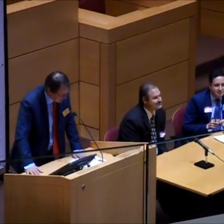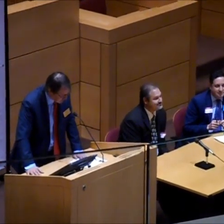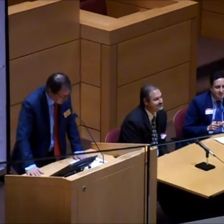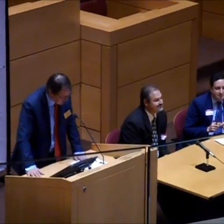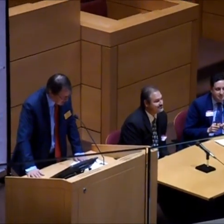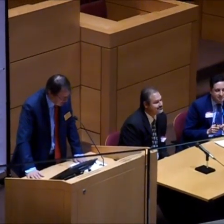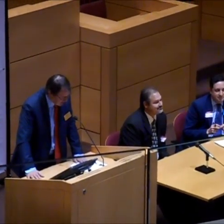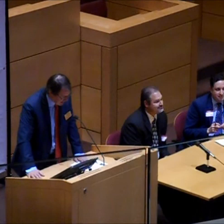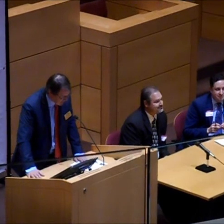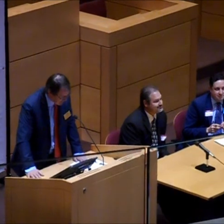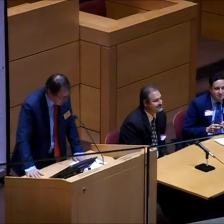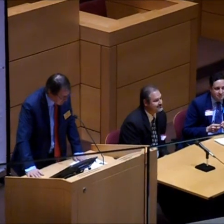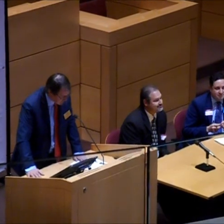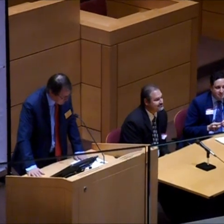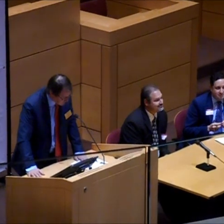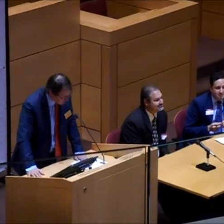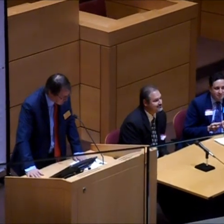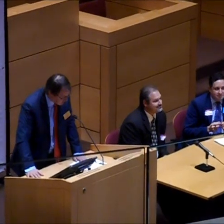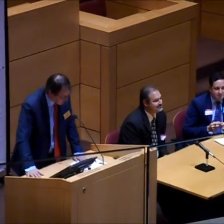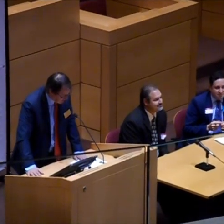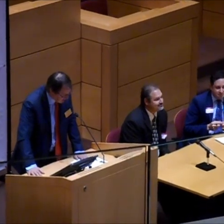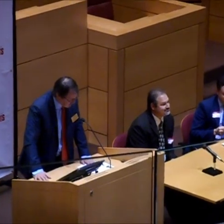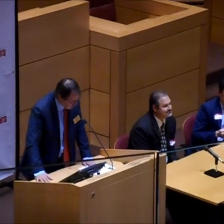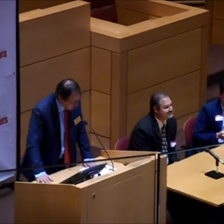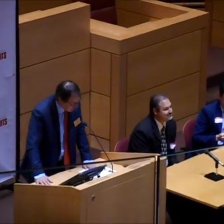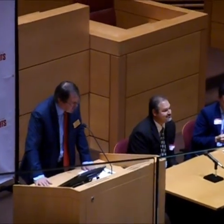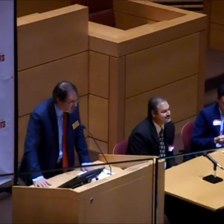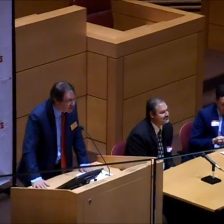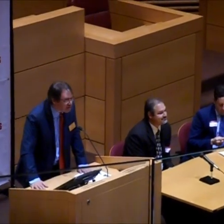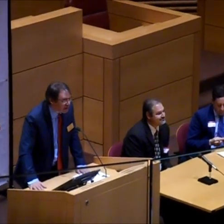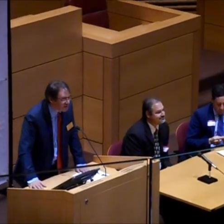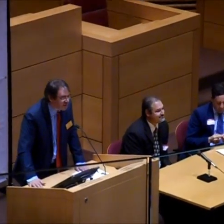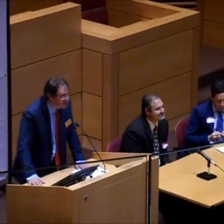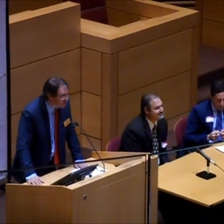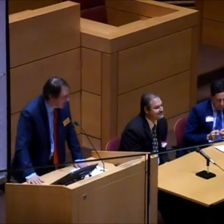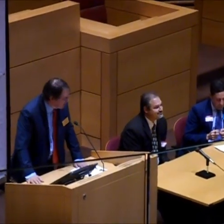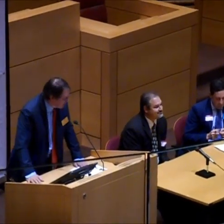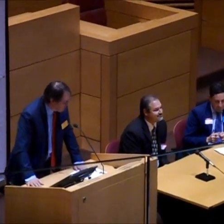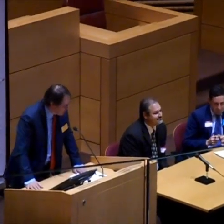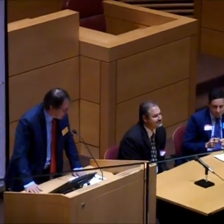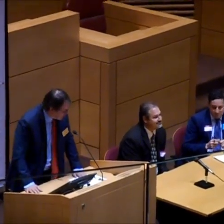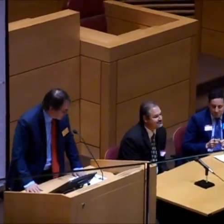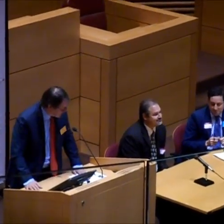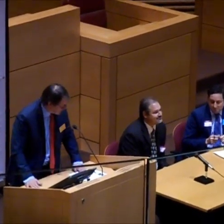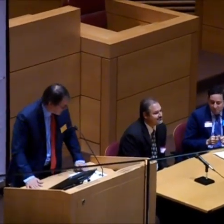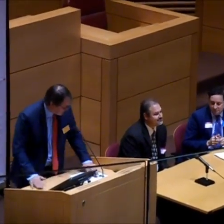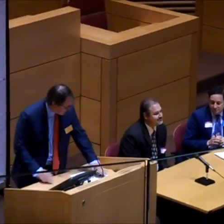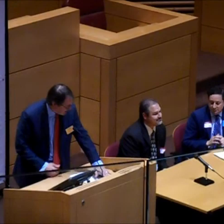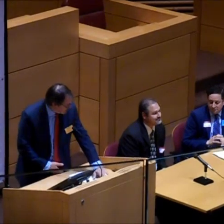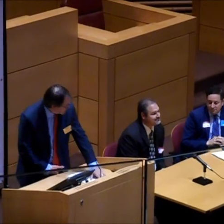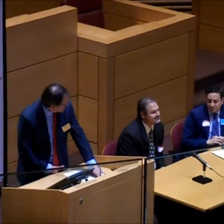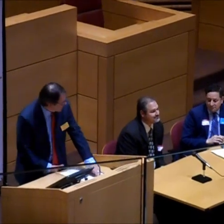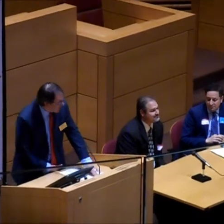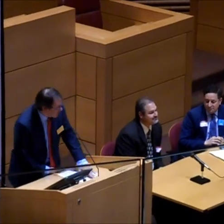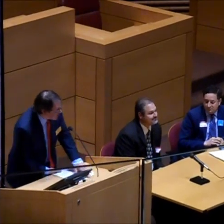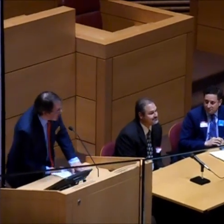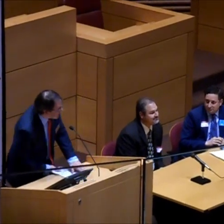increasing accommodation support services for employers and job seekers. A real pleasure to introduce Todd Morrison. Thank you.